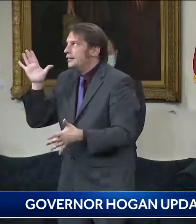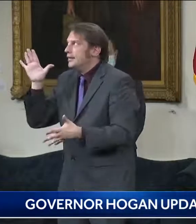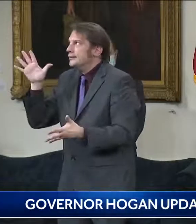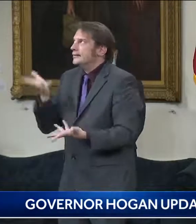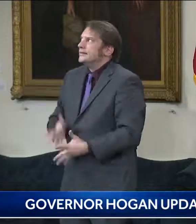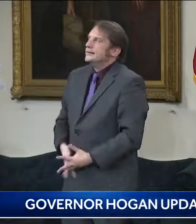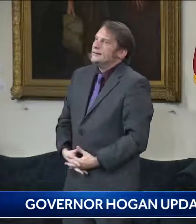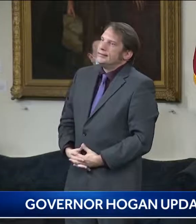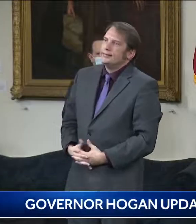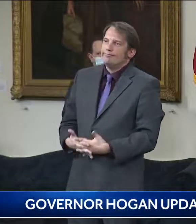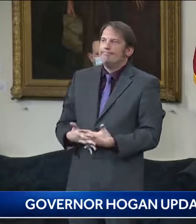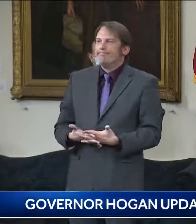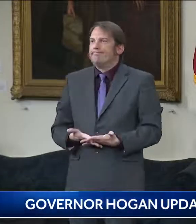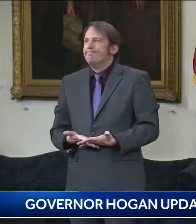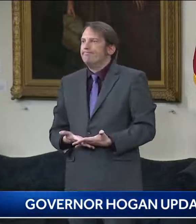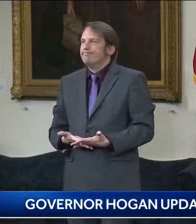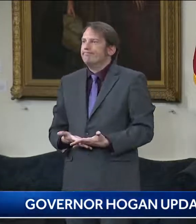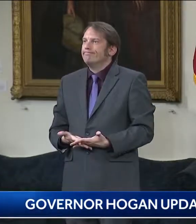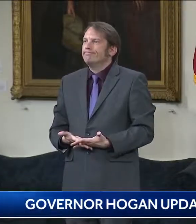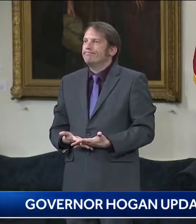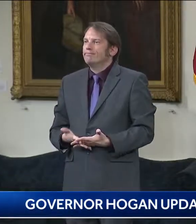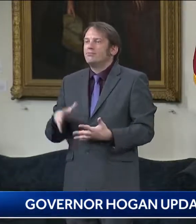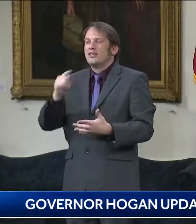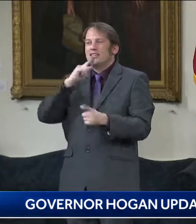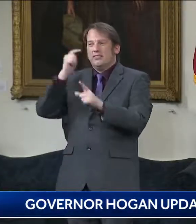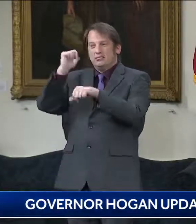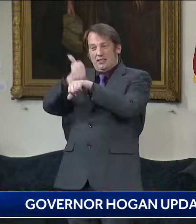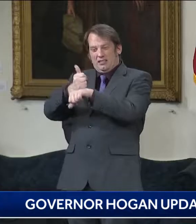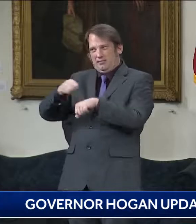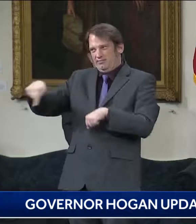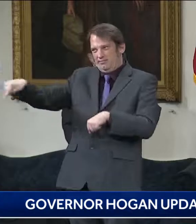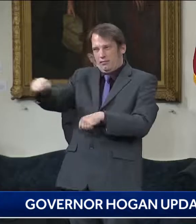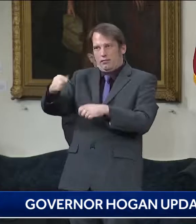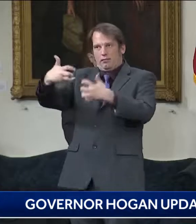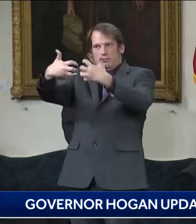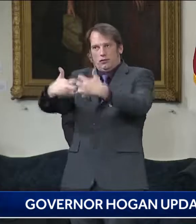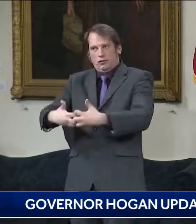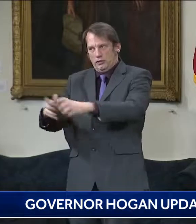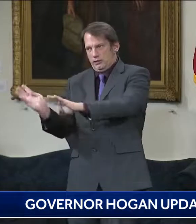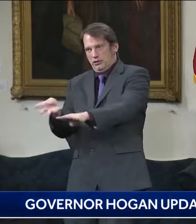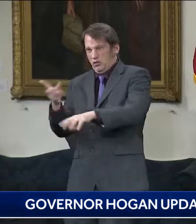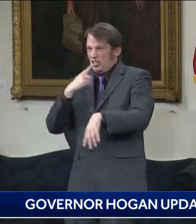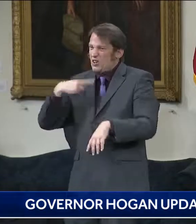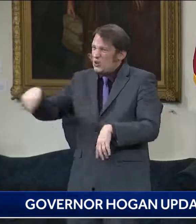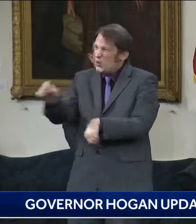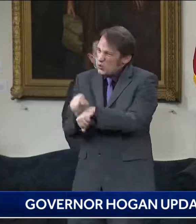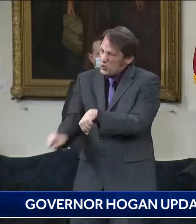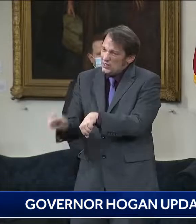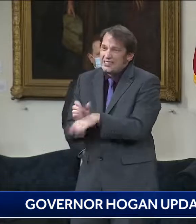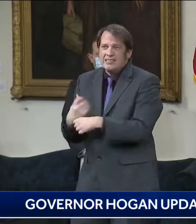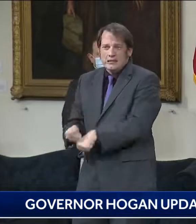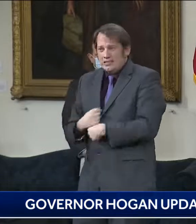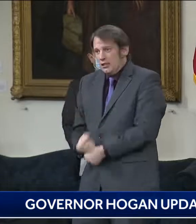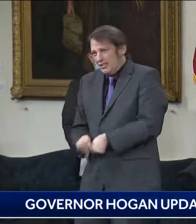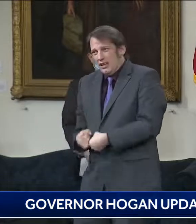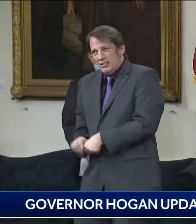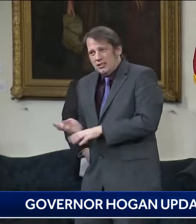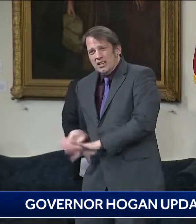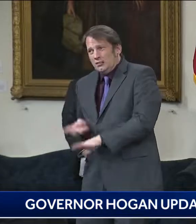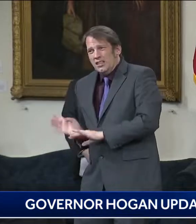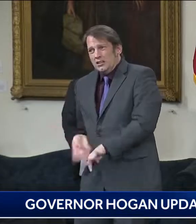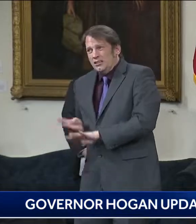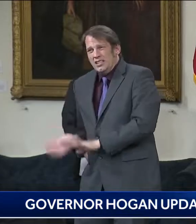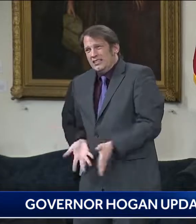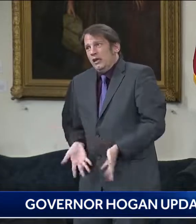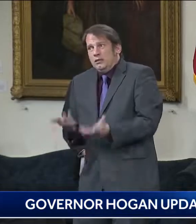simply a production. The factories are just, you know, cranking these things out and filling the vials and they, they're,